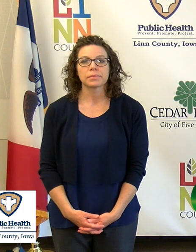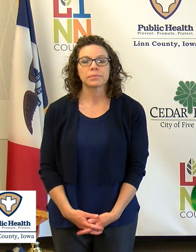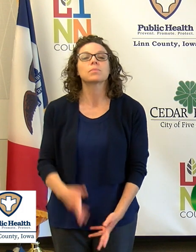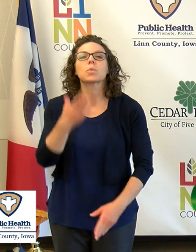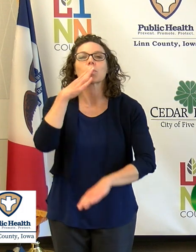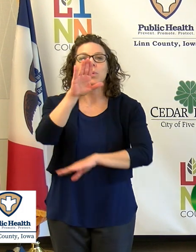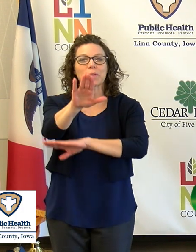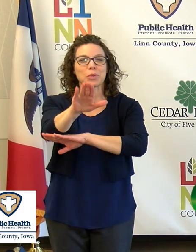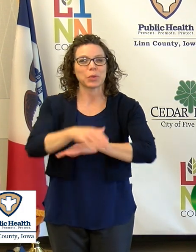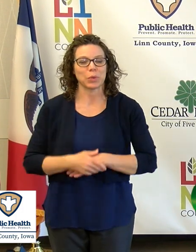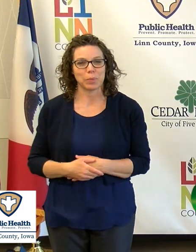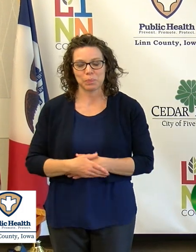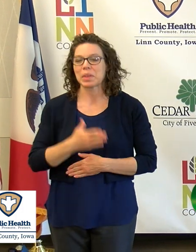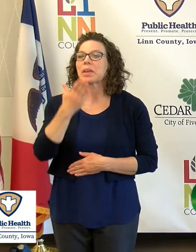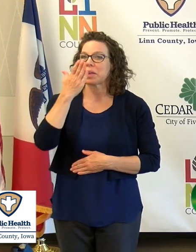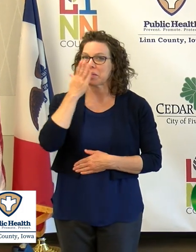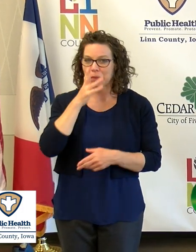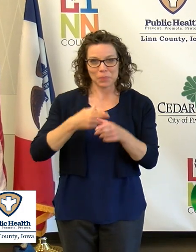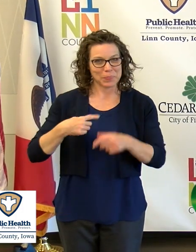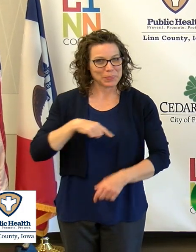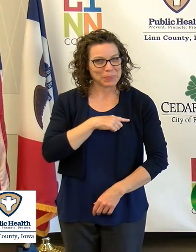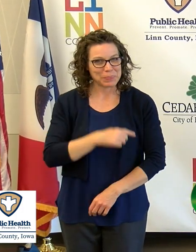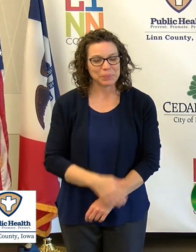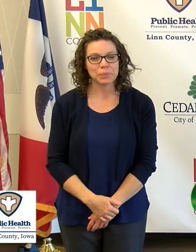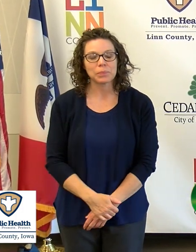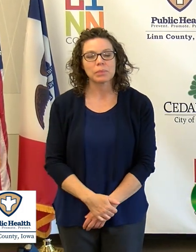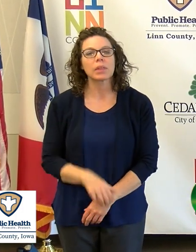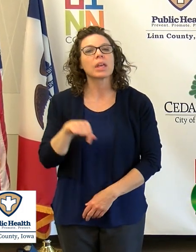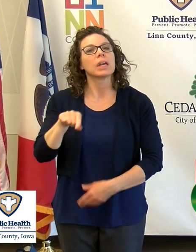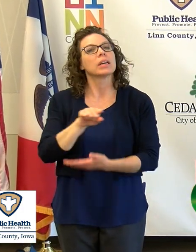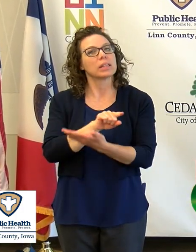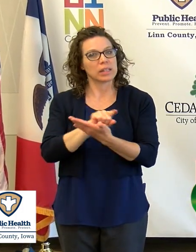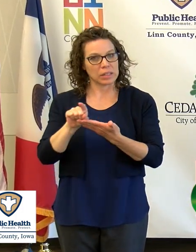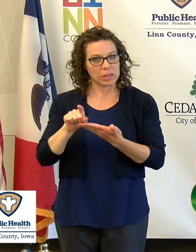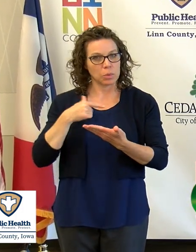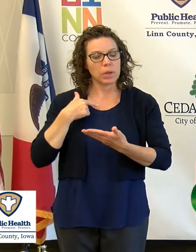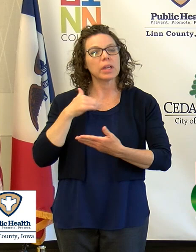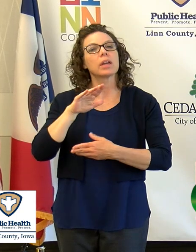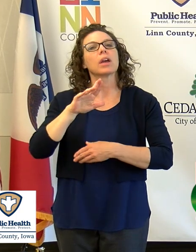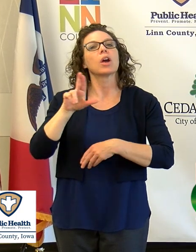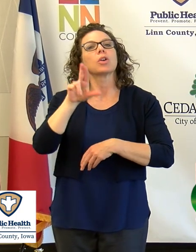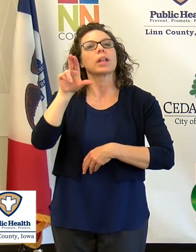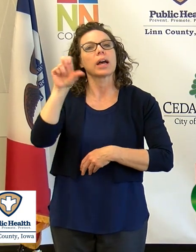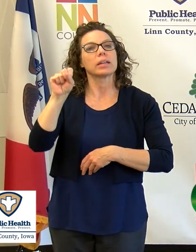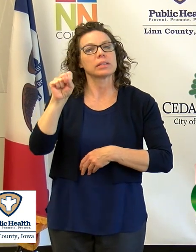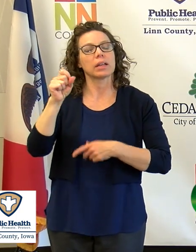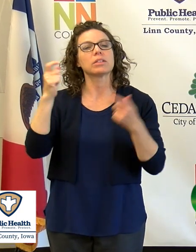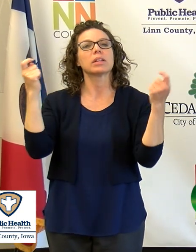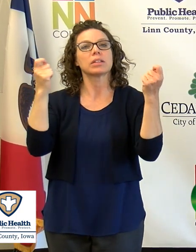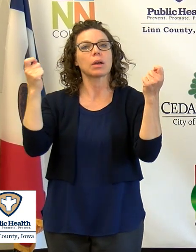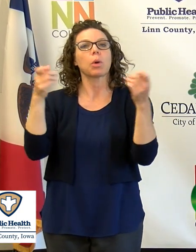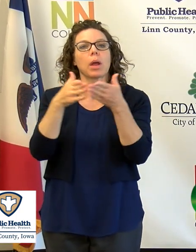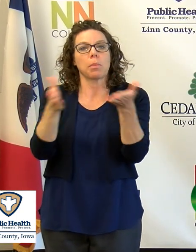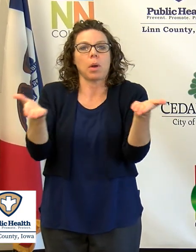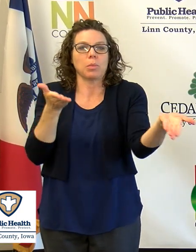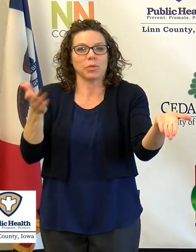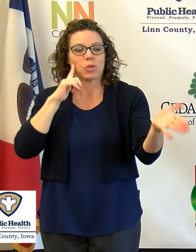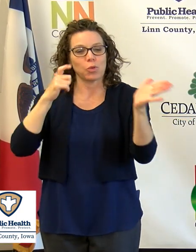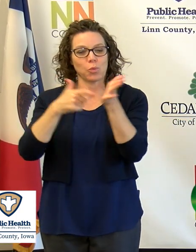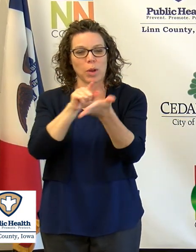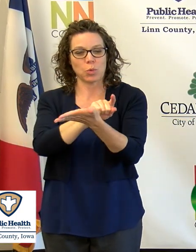Good afternoon. Thank you for joining us. This week, our nation celebrates Public Service Recognition Week.